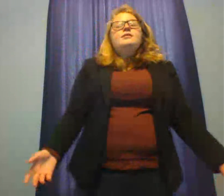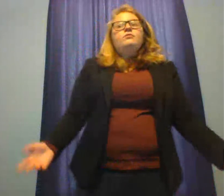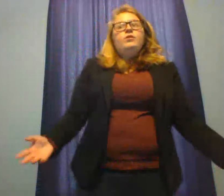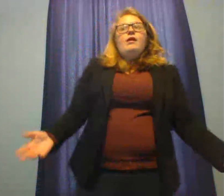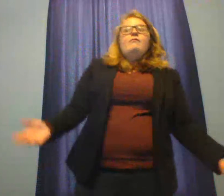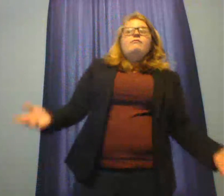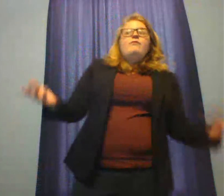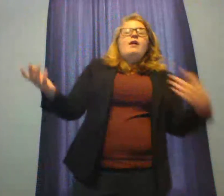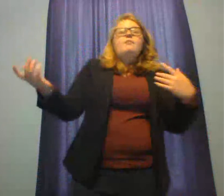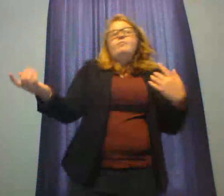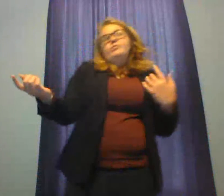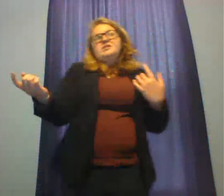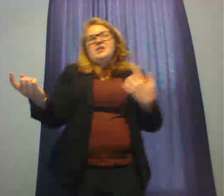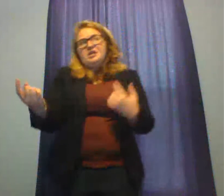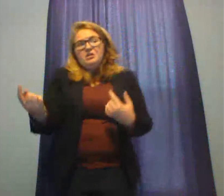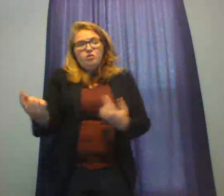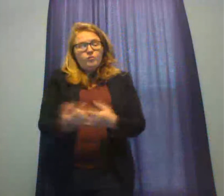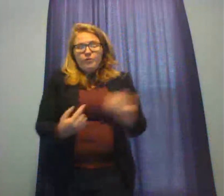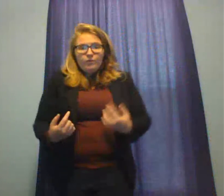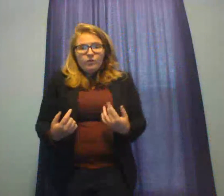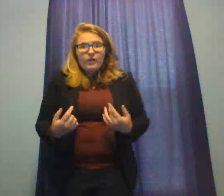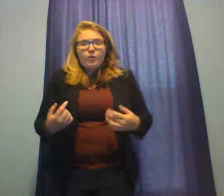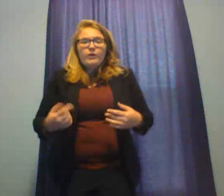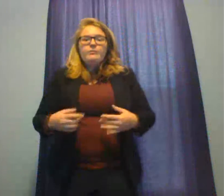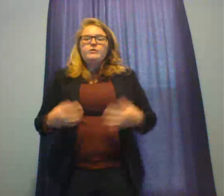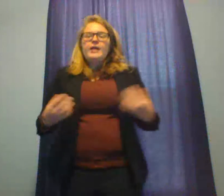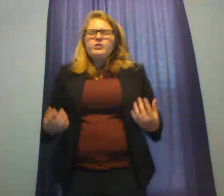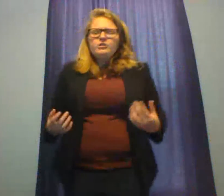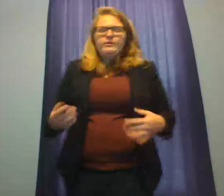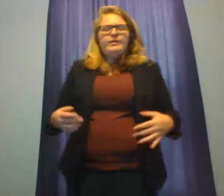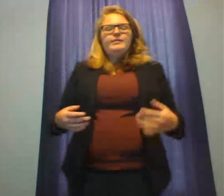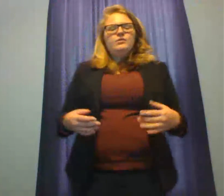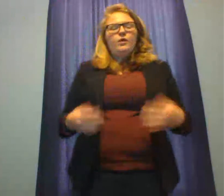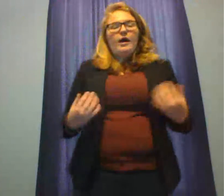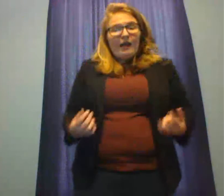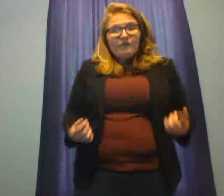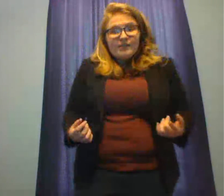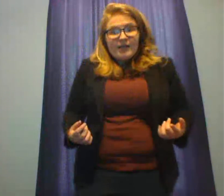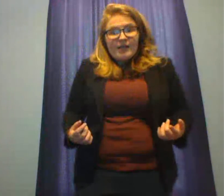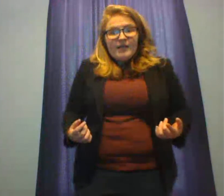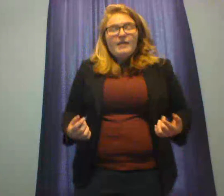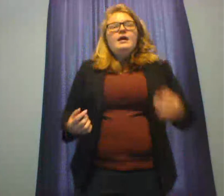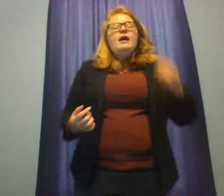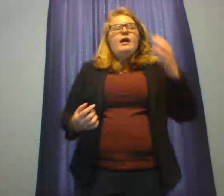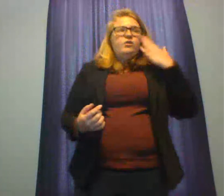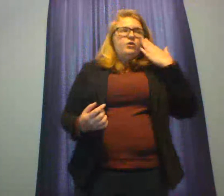in real life if I'm, let's say, in a group of people and I want to grab their attention so they can listen to what I have to say. I could